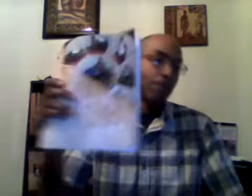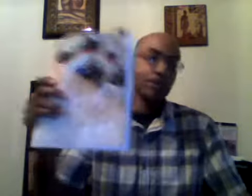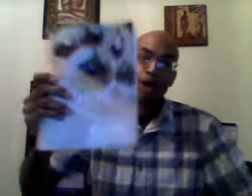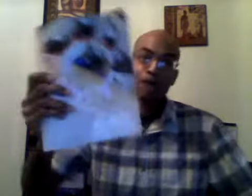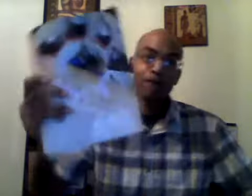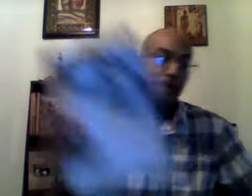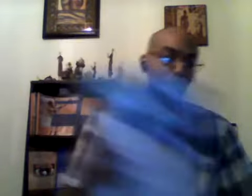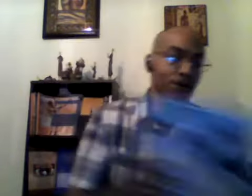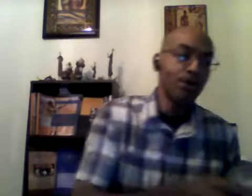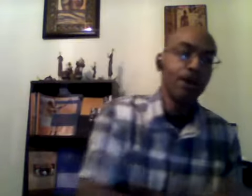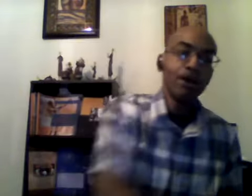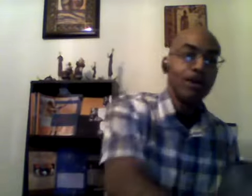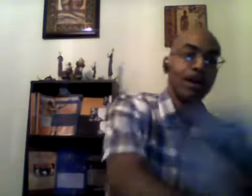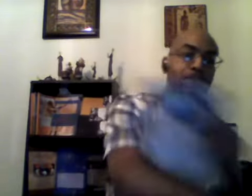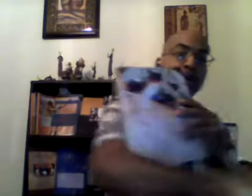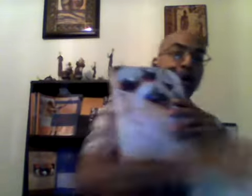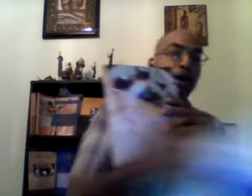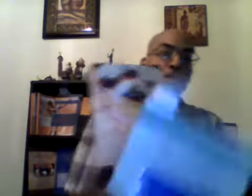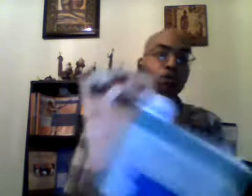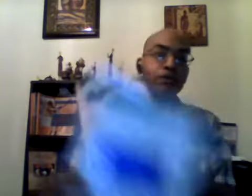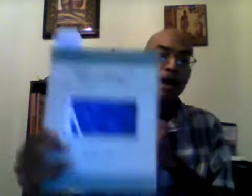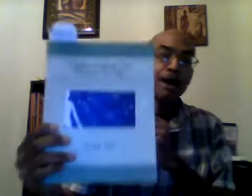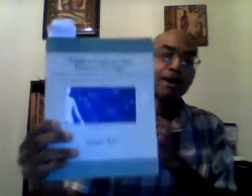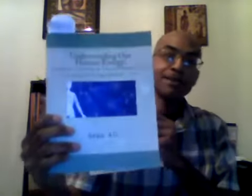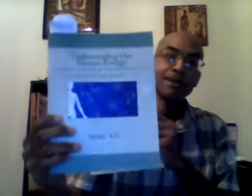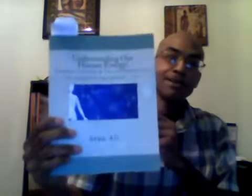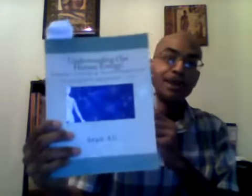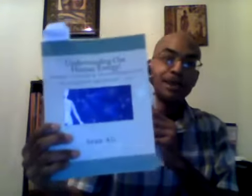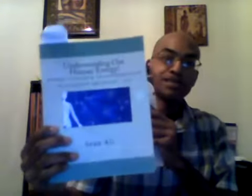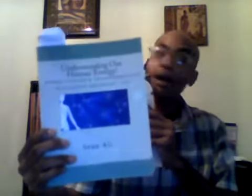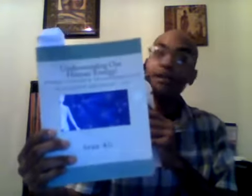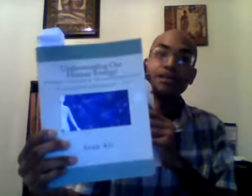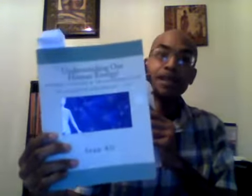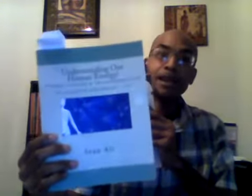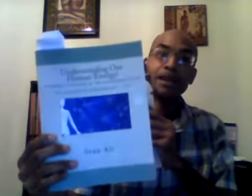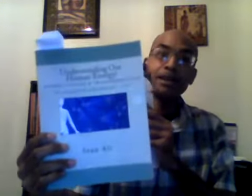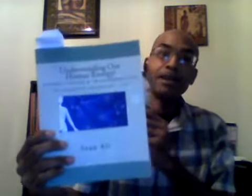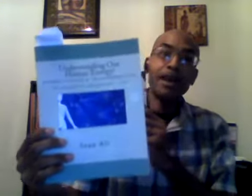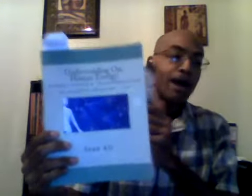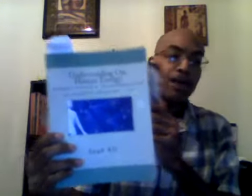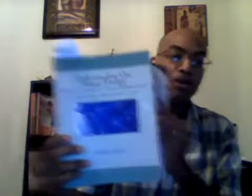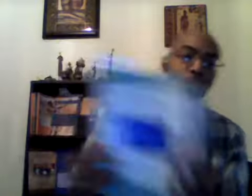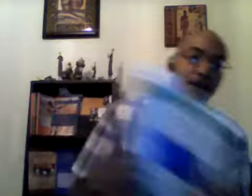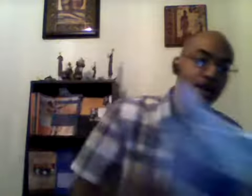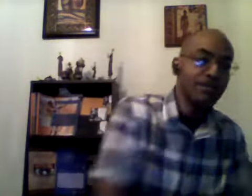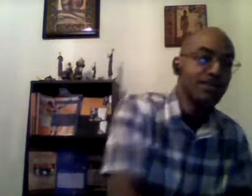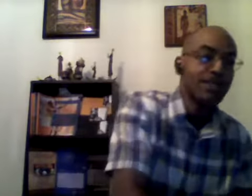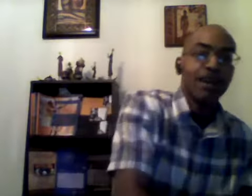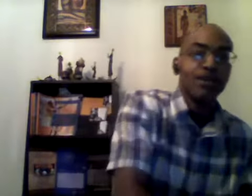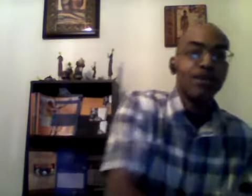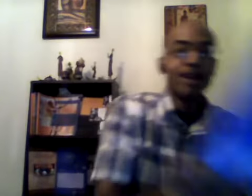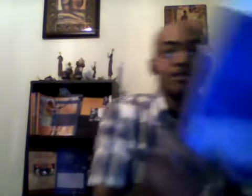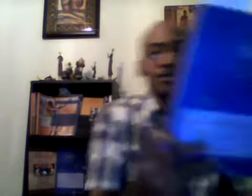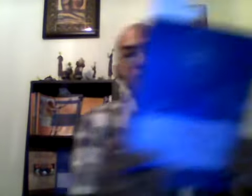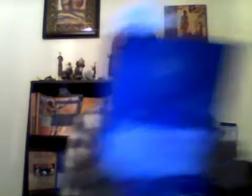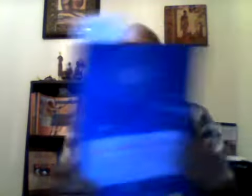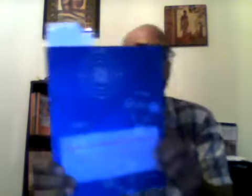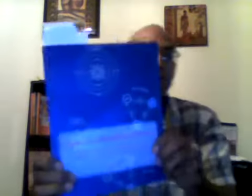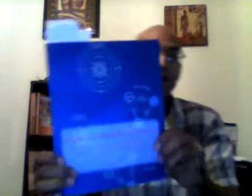books are available you got your at-home guide you got your understanding our human energy you got your supreme health